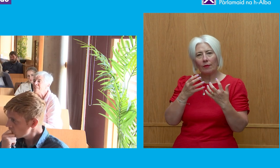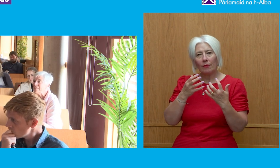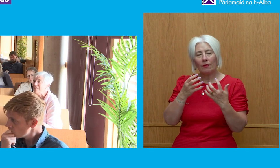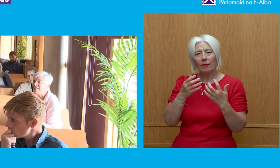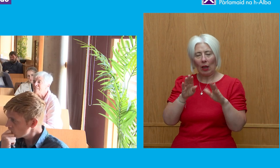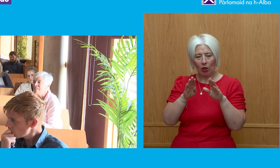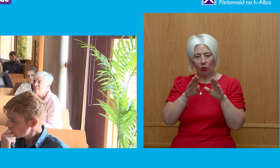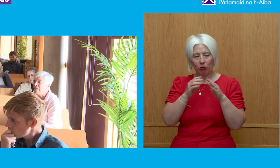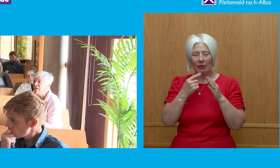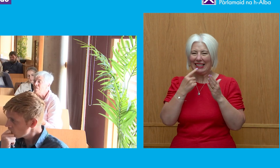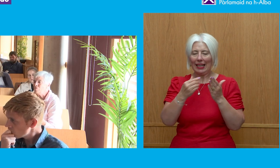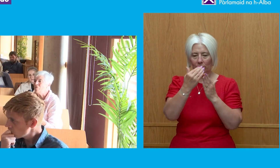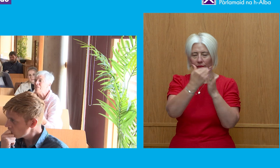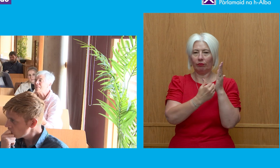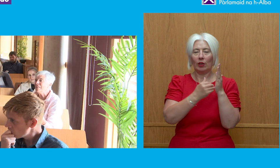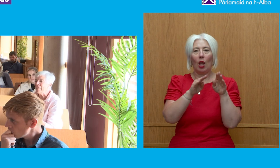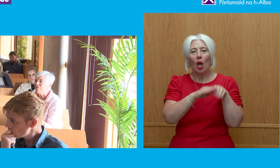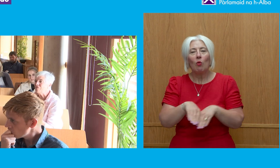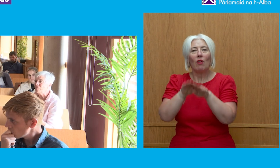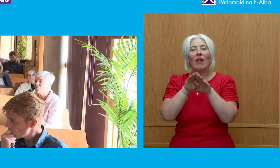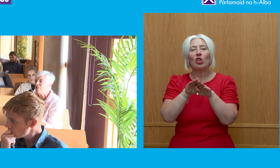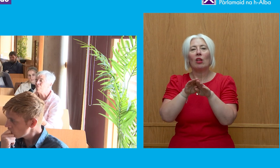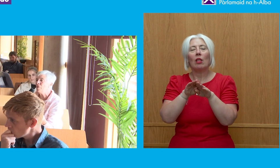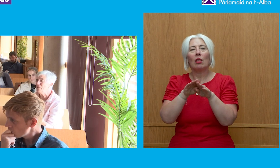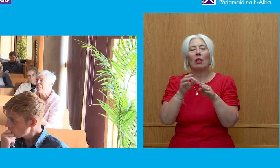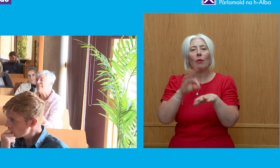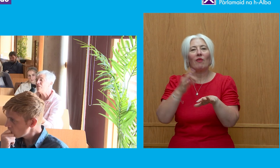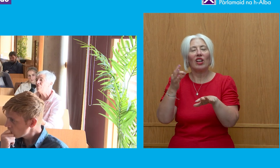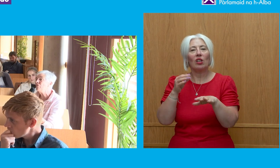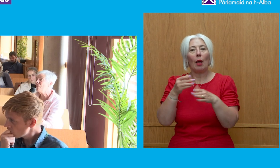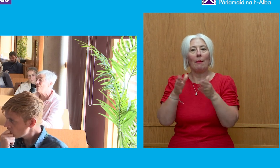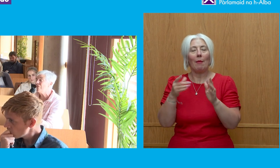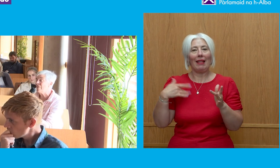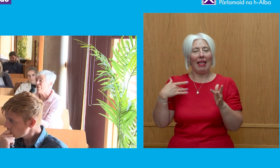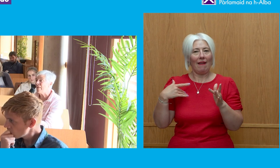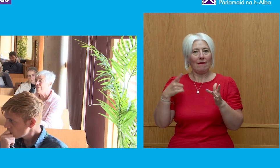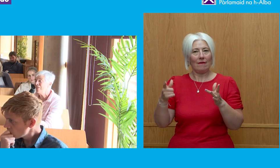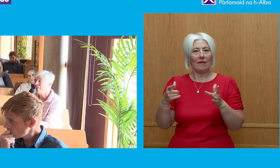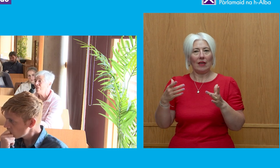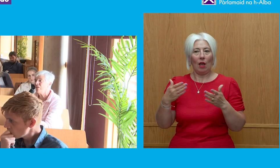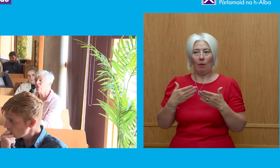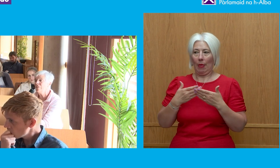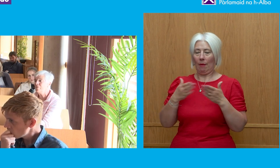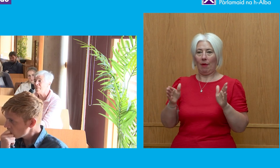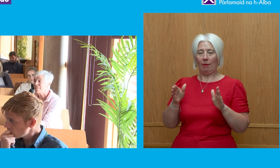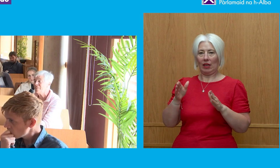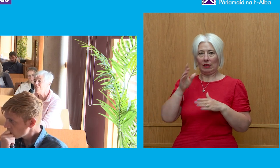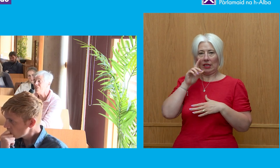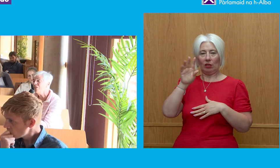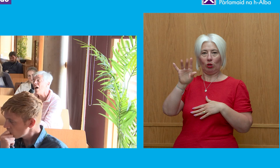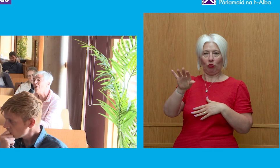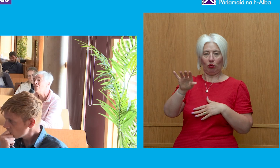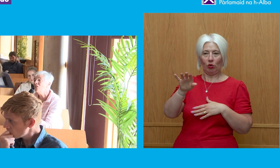professional standards in public life when the public assume that they are there, they are going to be